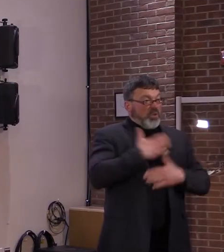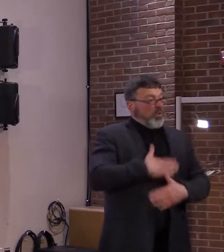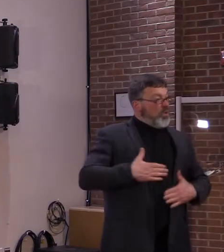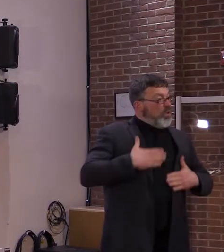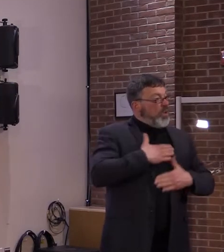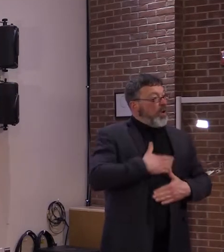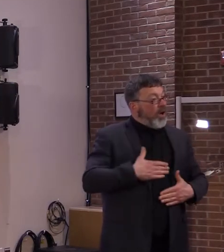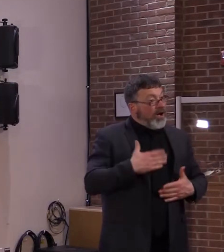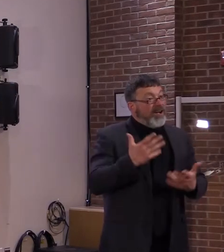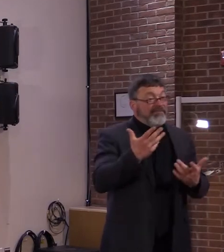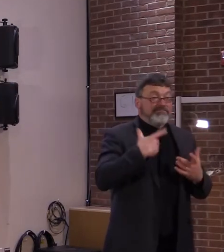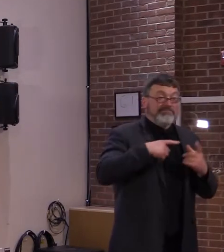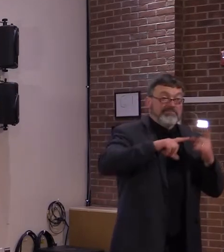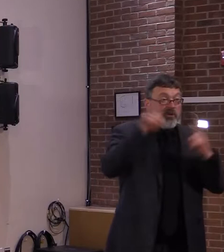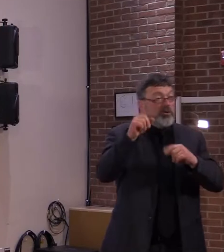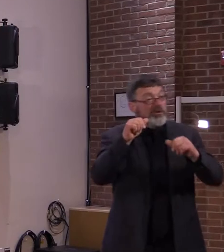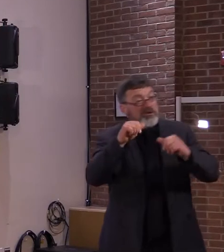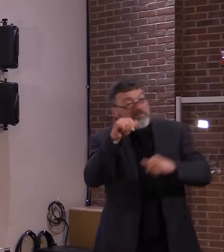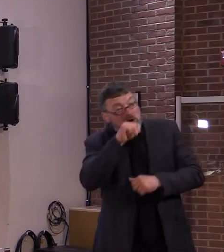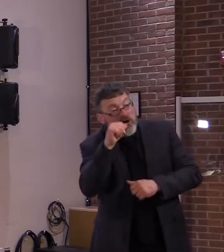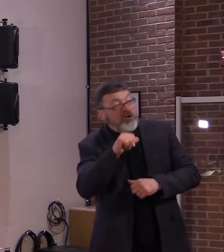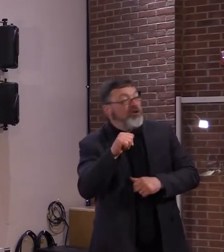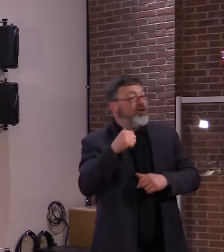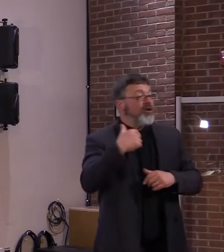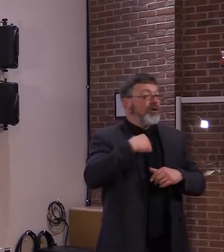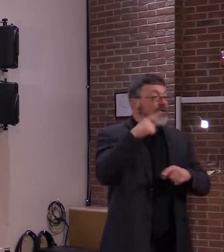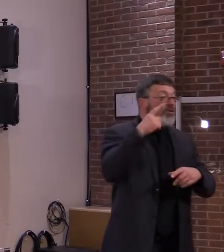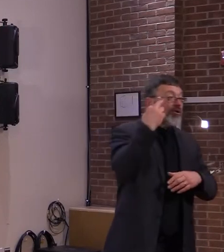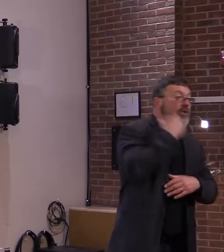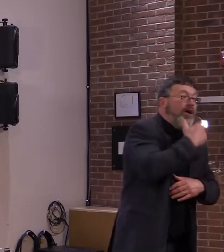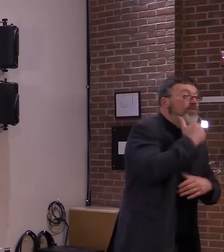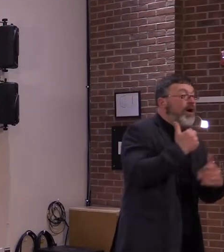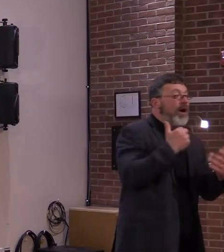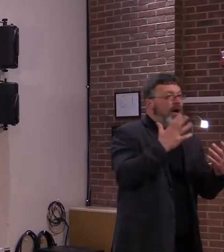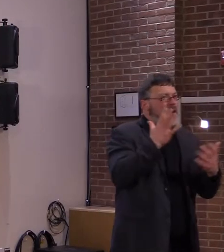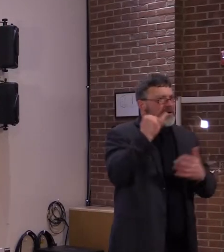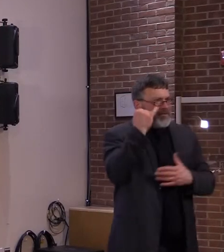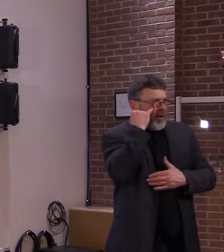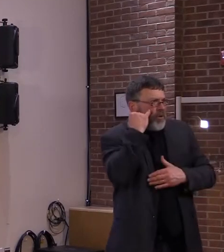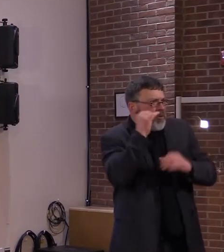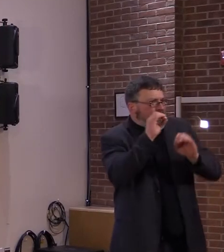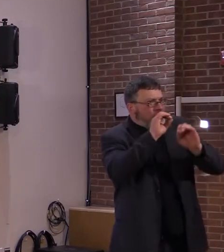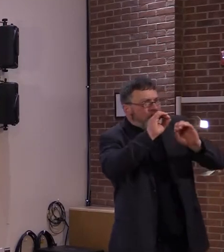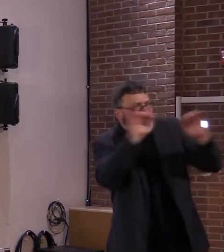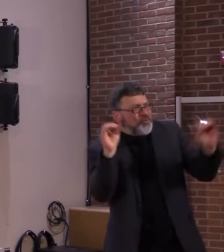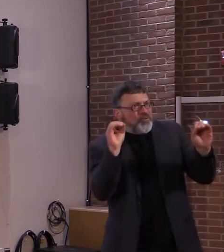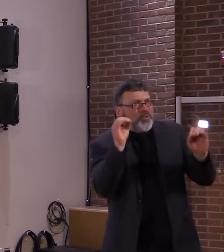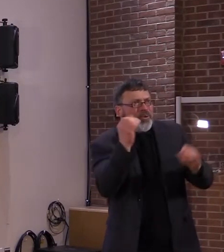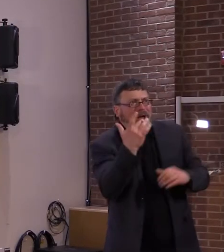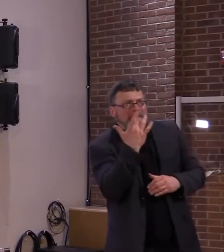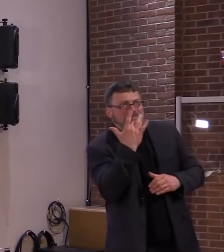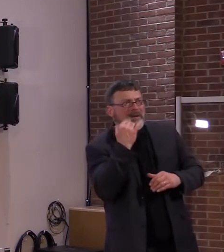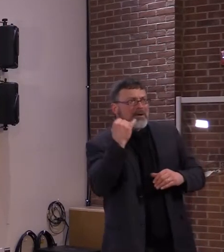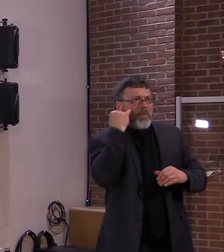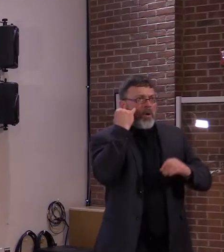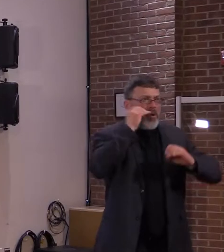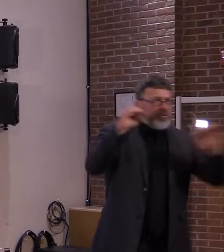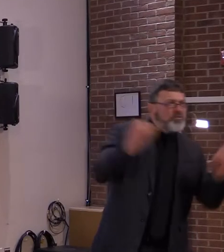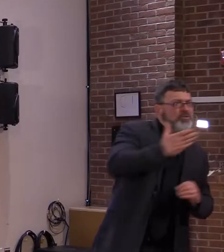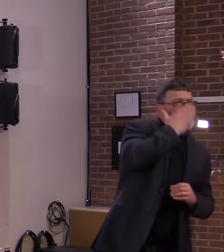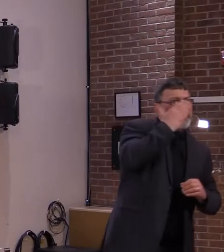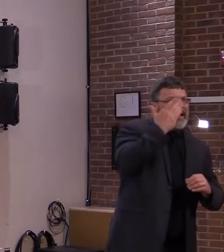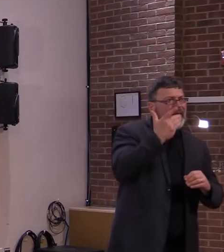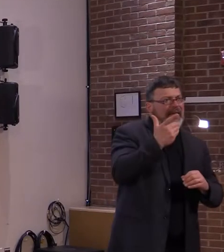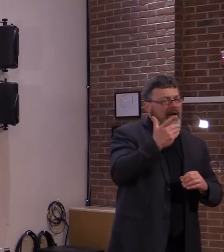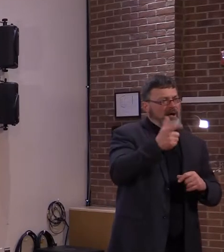I do offer my appreciation to the Vermonter who allowed me to read these comments. And just recall,